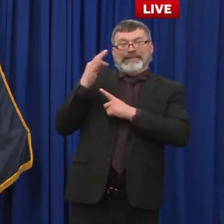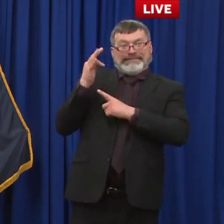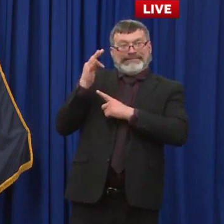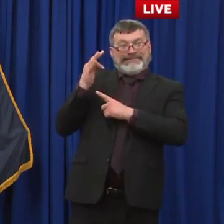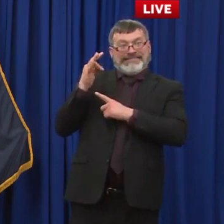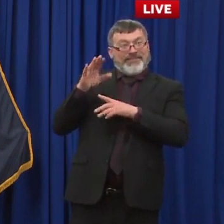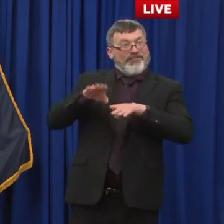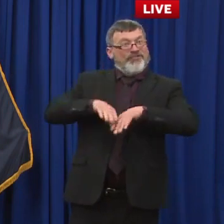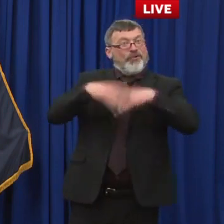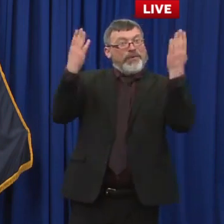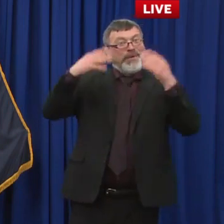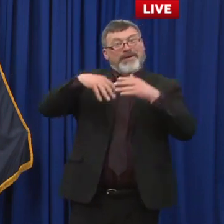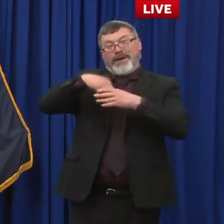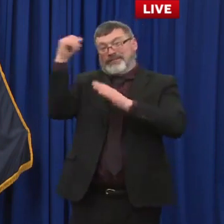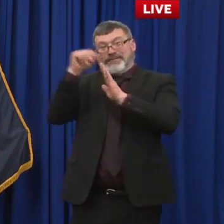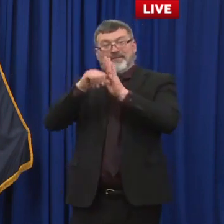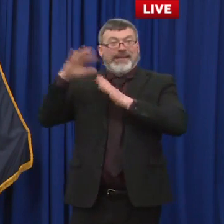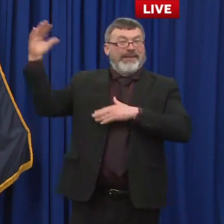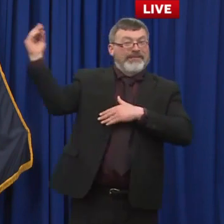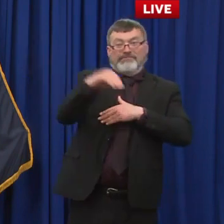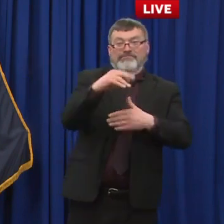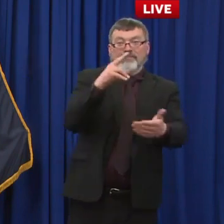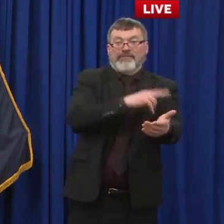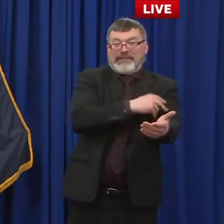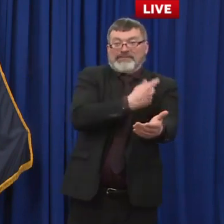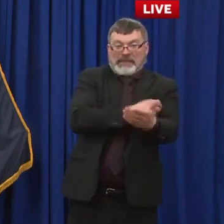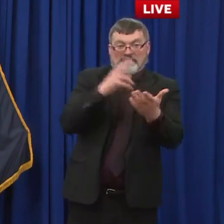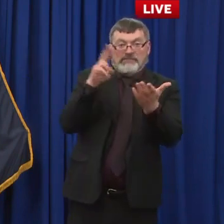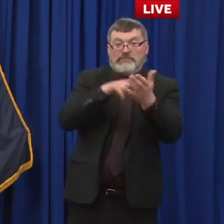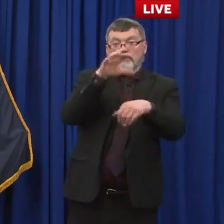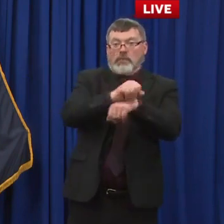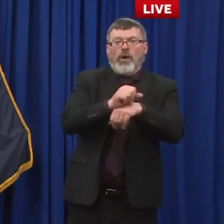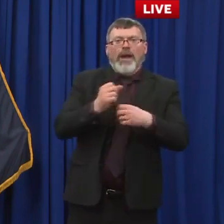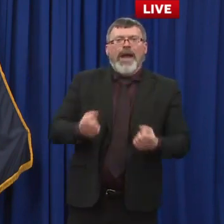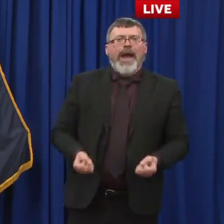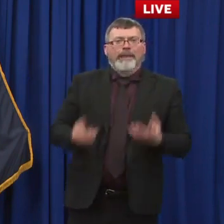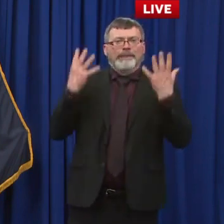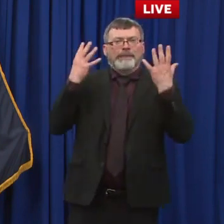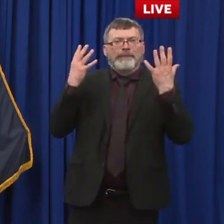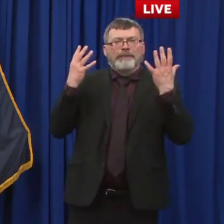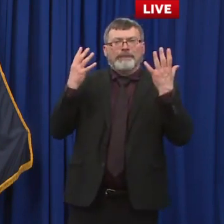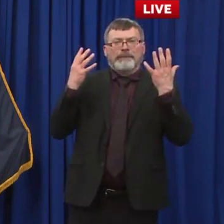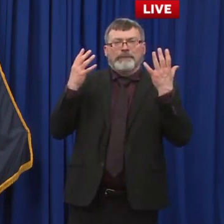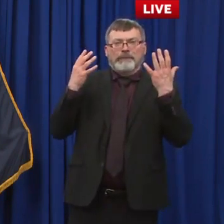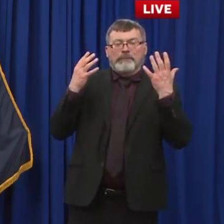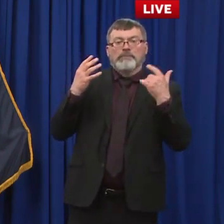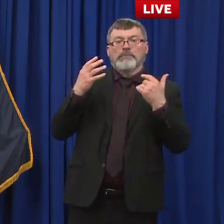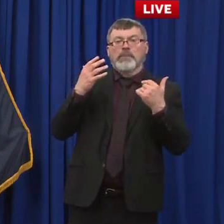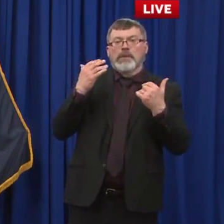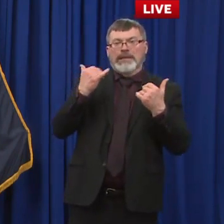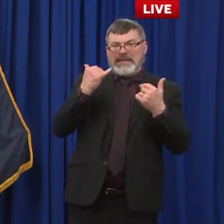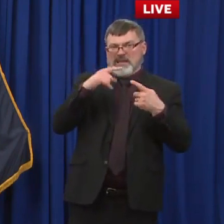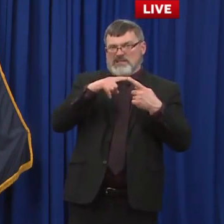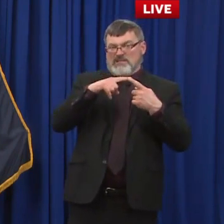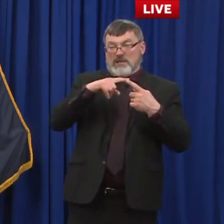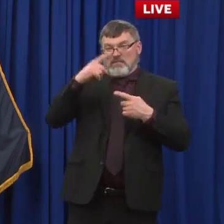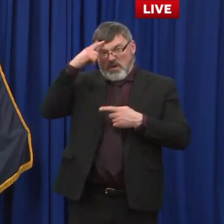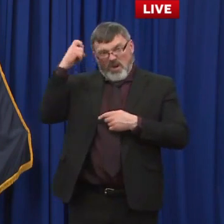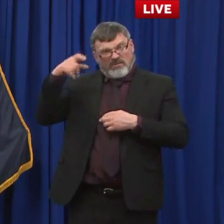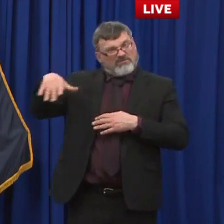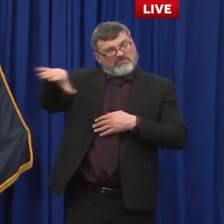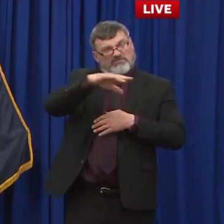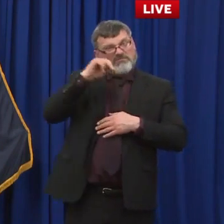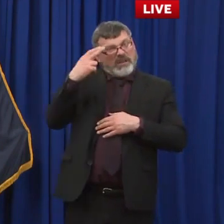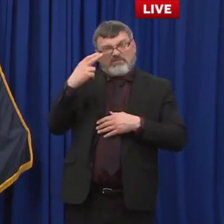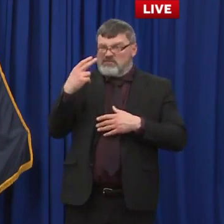may be limited um for residents because of that um and the second question is the vice president is coming to the